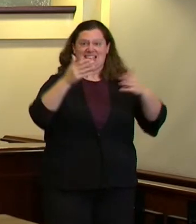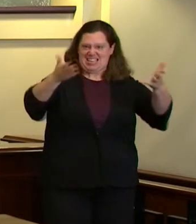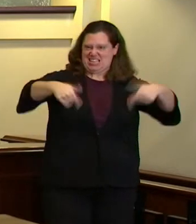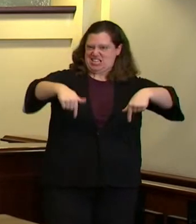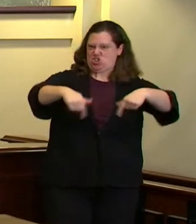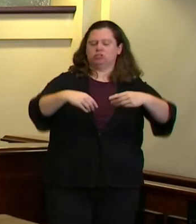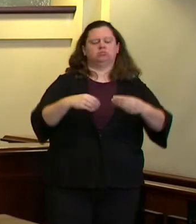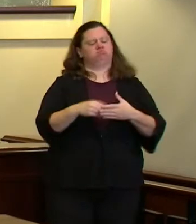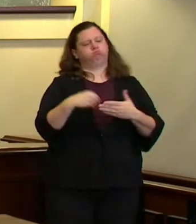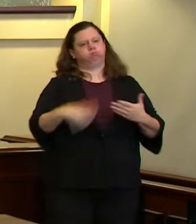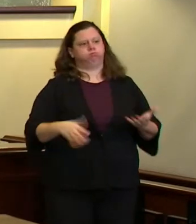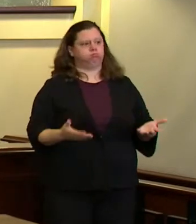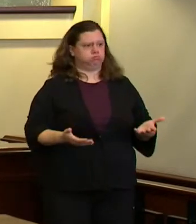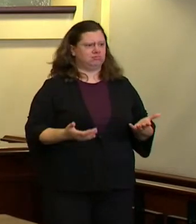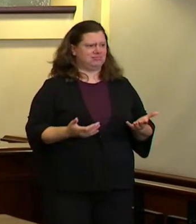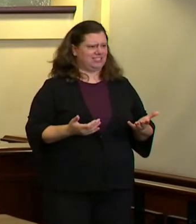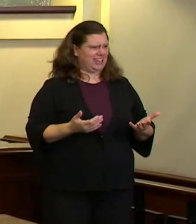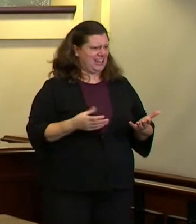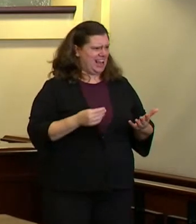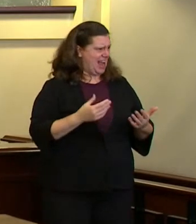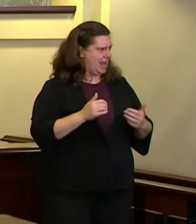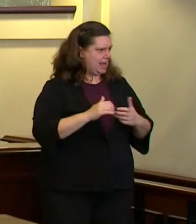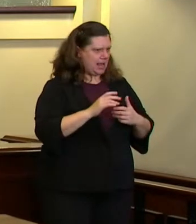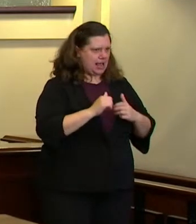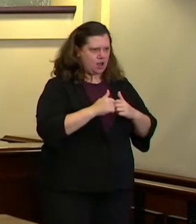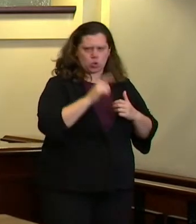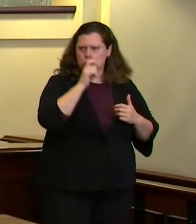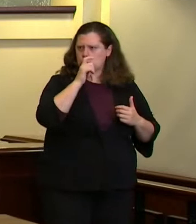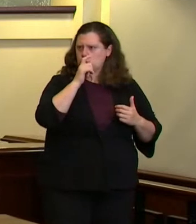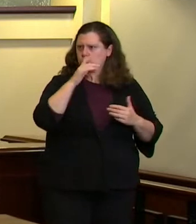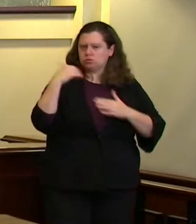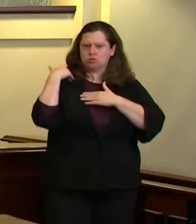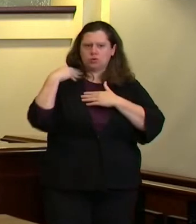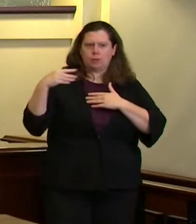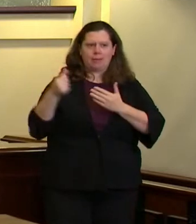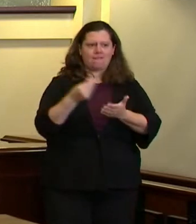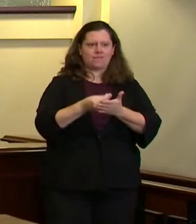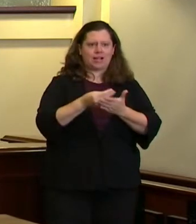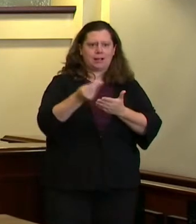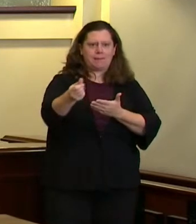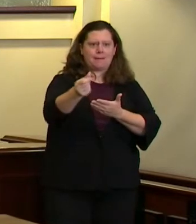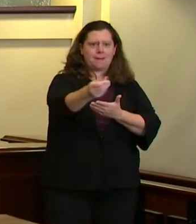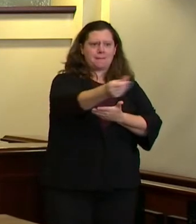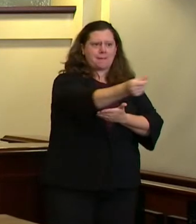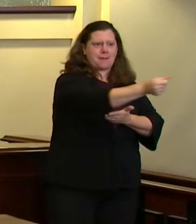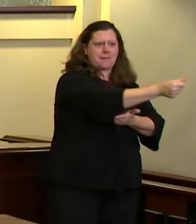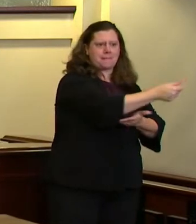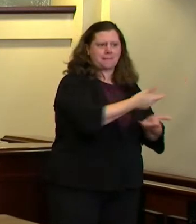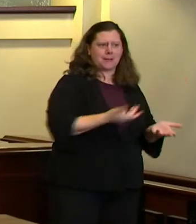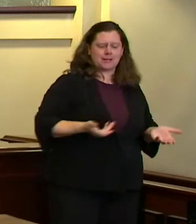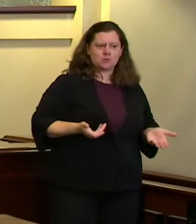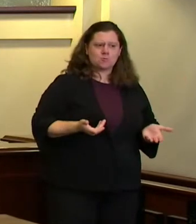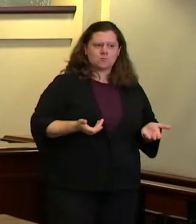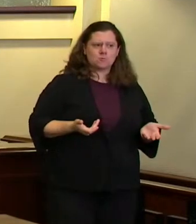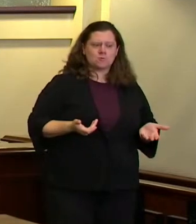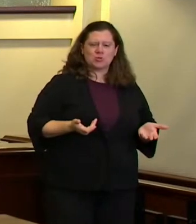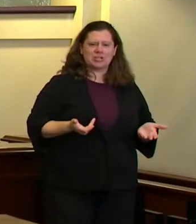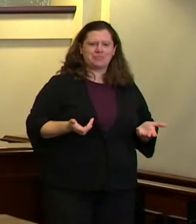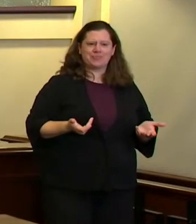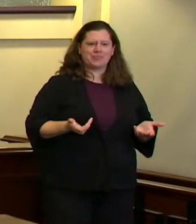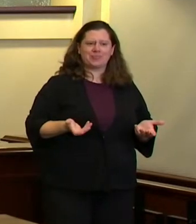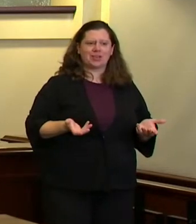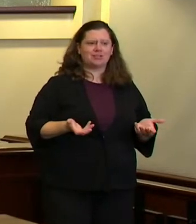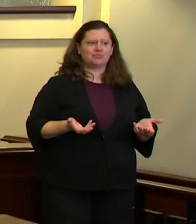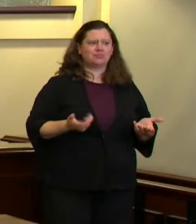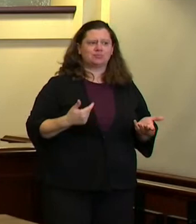is also difficult to finance them here and what i don't want to do is talk